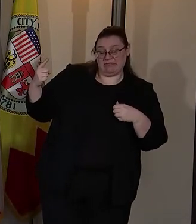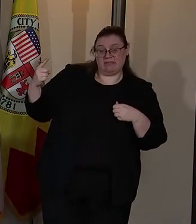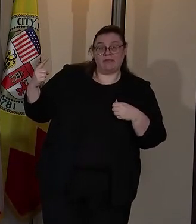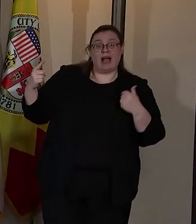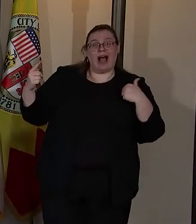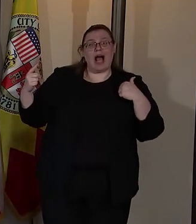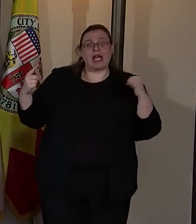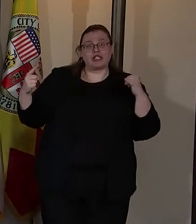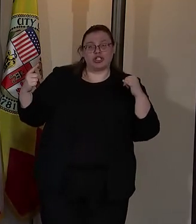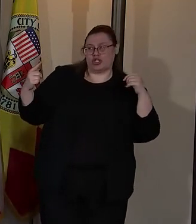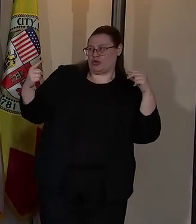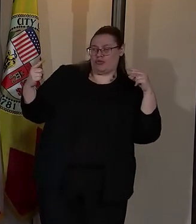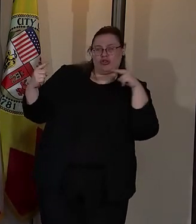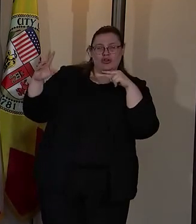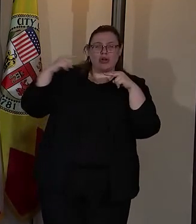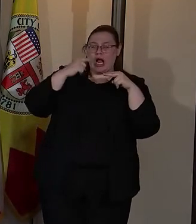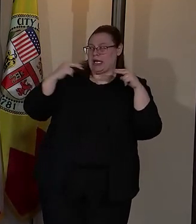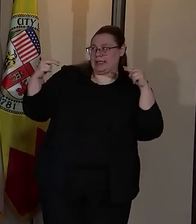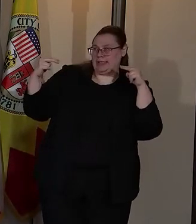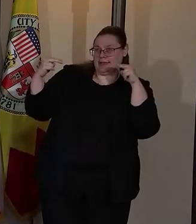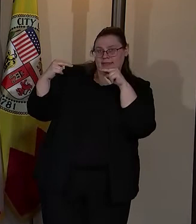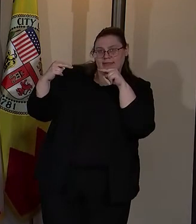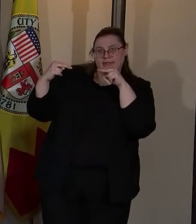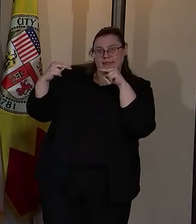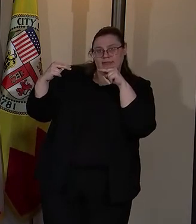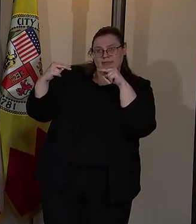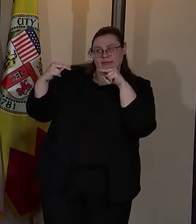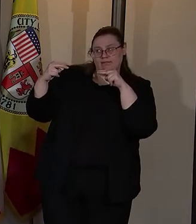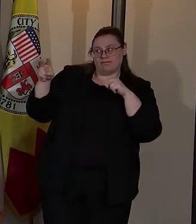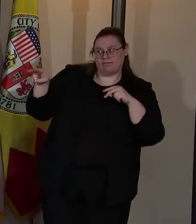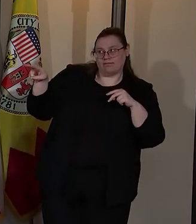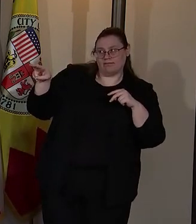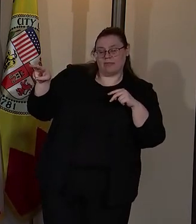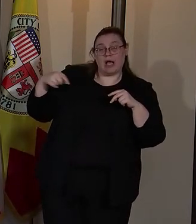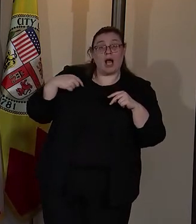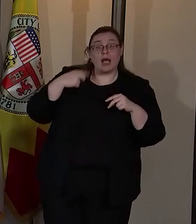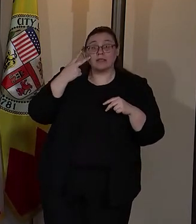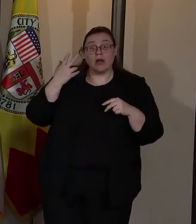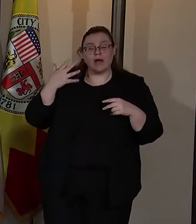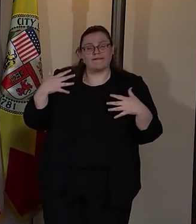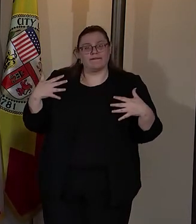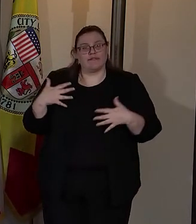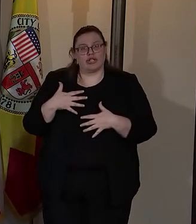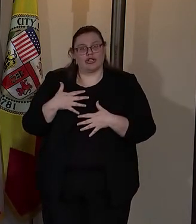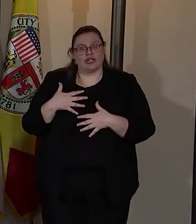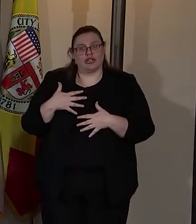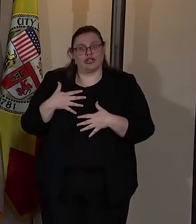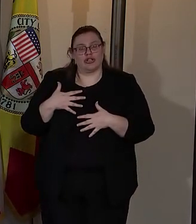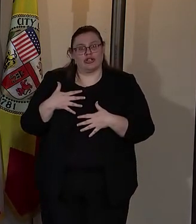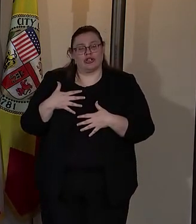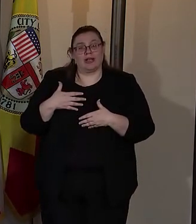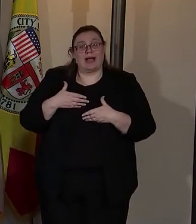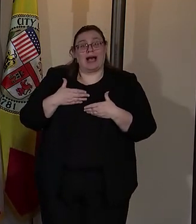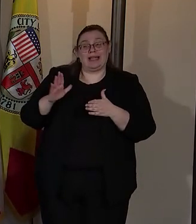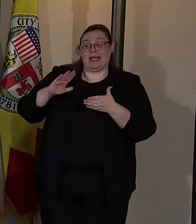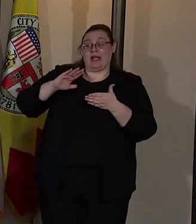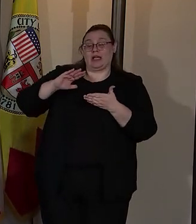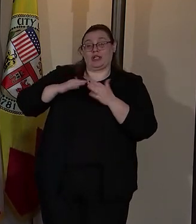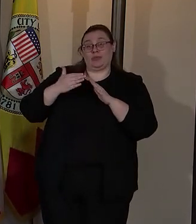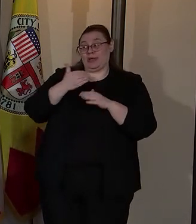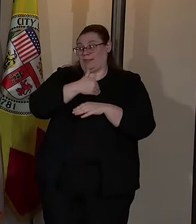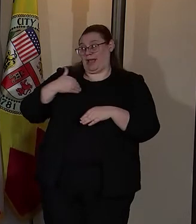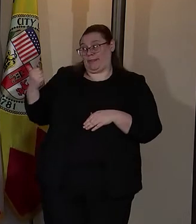too, looked into the eyes of that young man and I saw fear. And I let that community member intervene